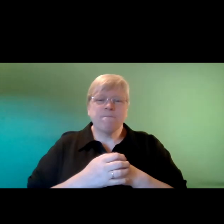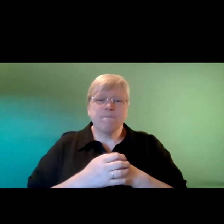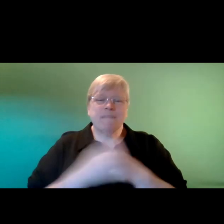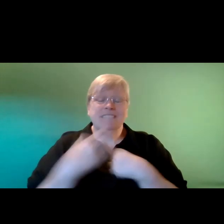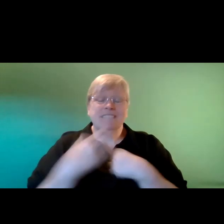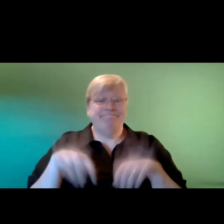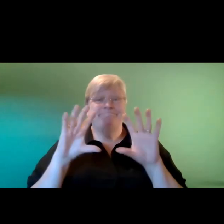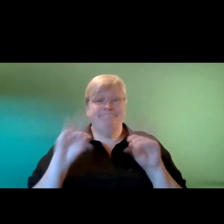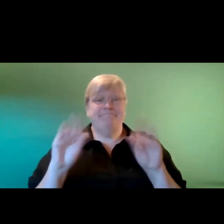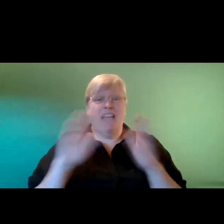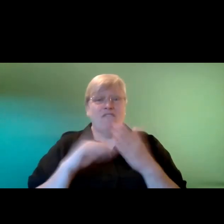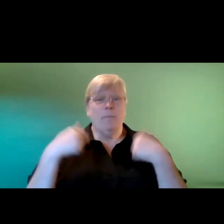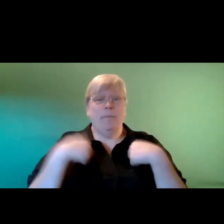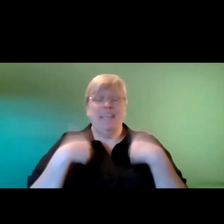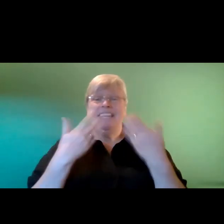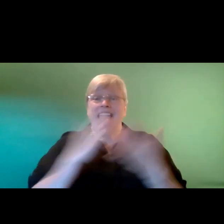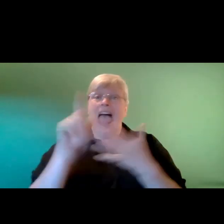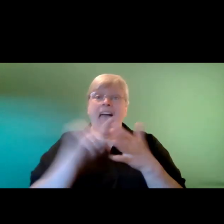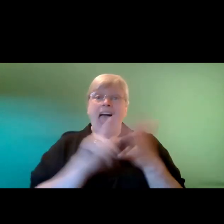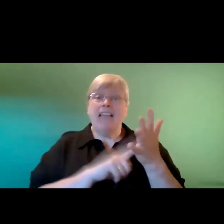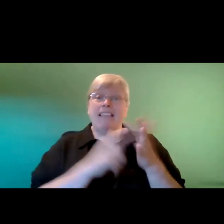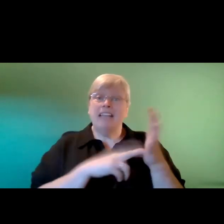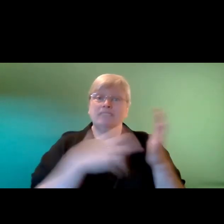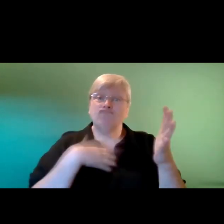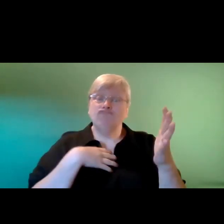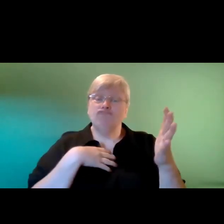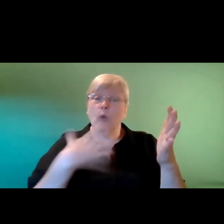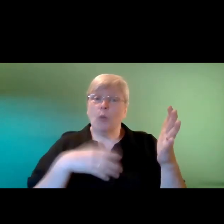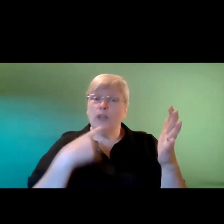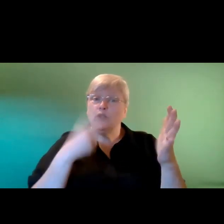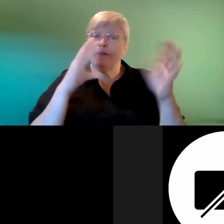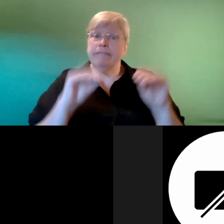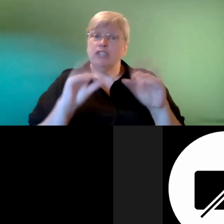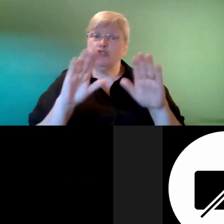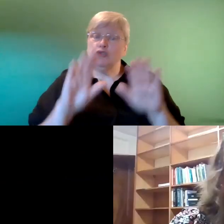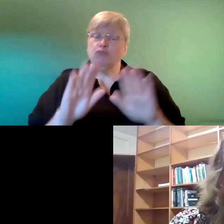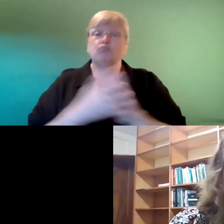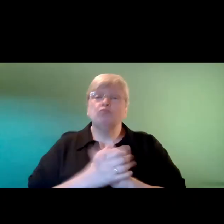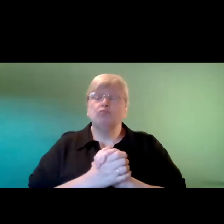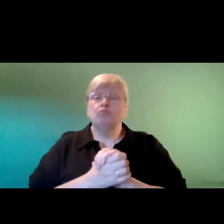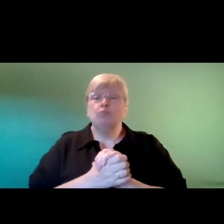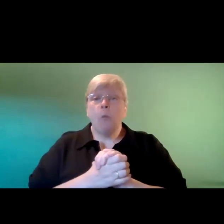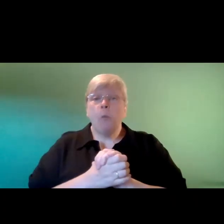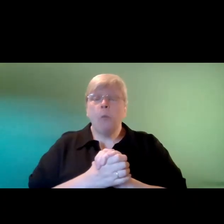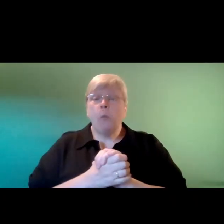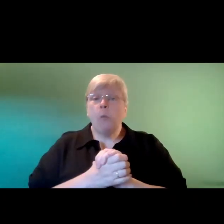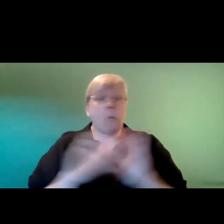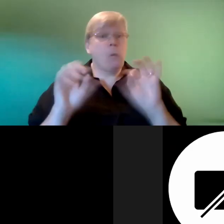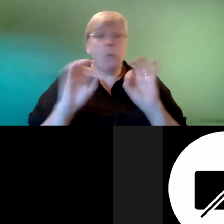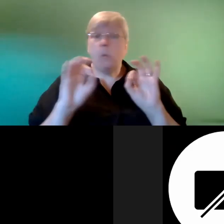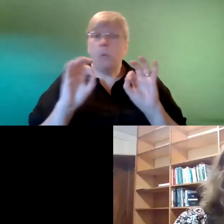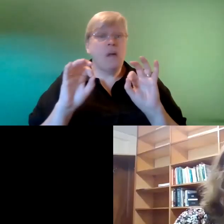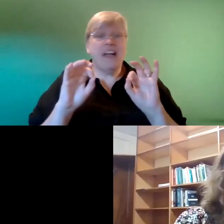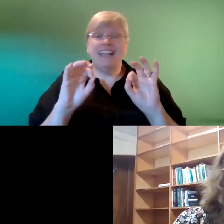from me um hannah do you have any words to words to end on share no i just wanted to say